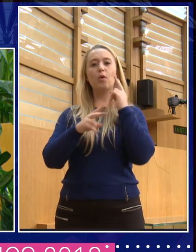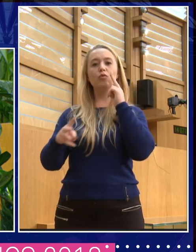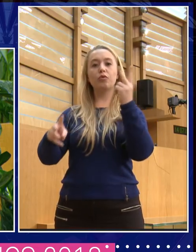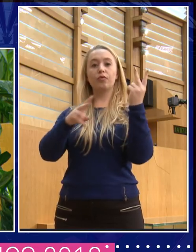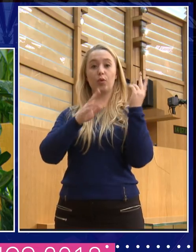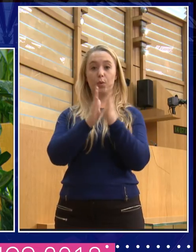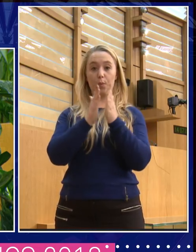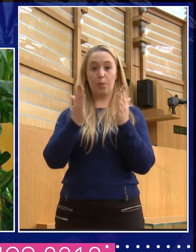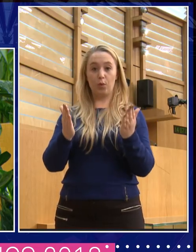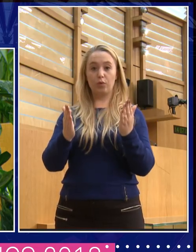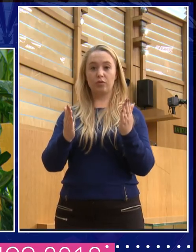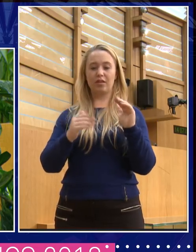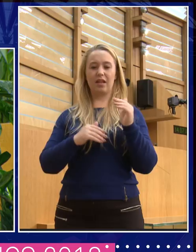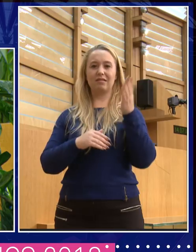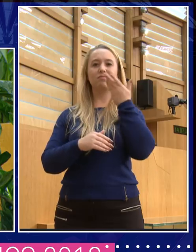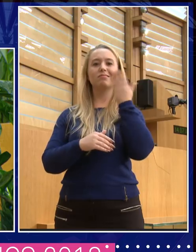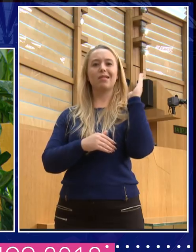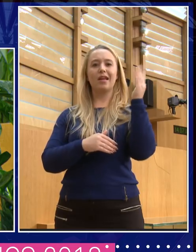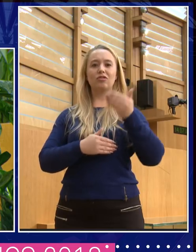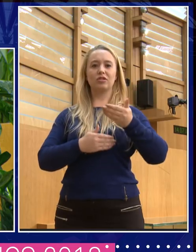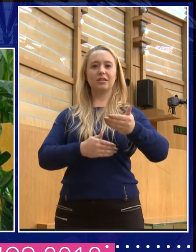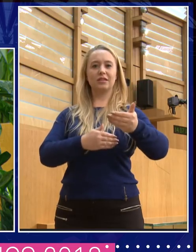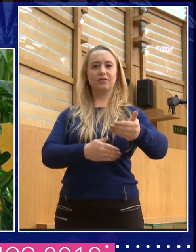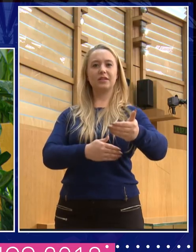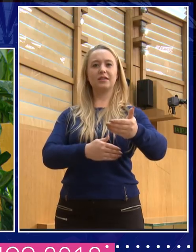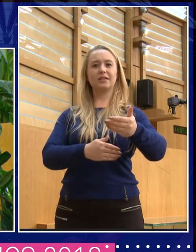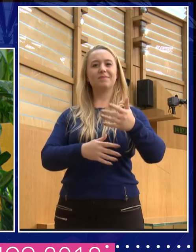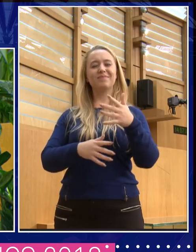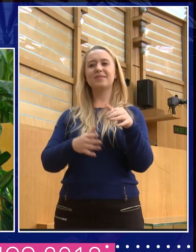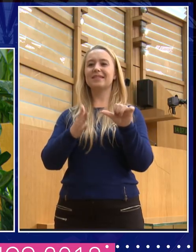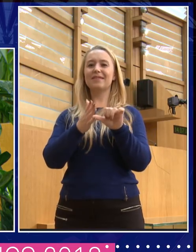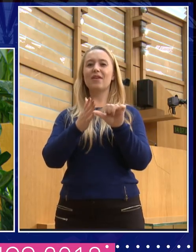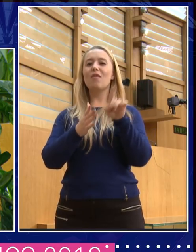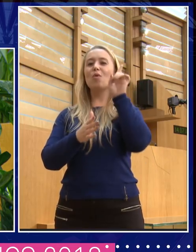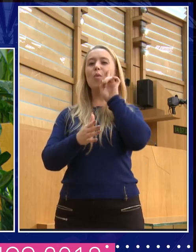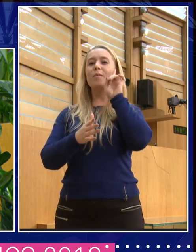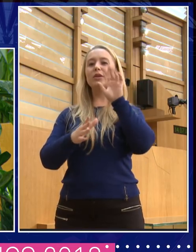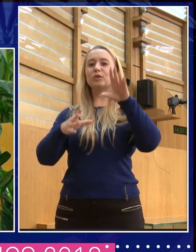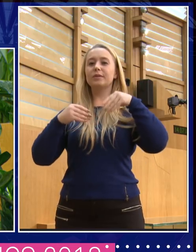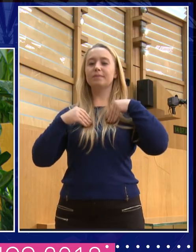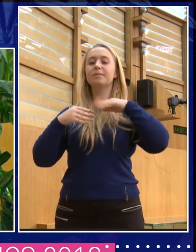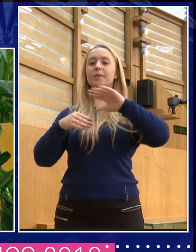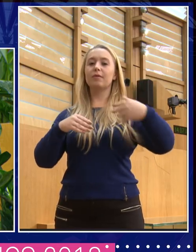lecture series. They always find it actually quite difficult to get women to agree to do it. I said, yeah, okay. Um,